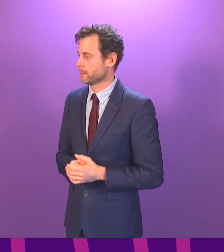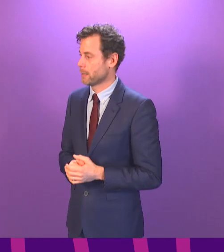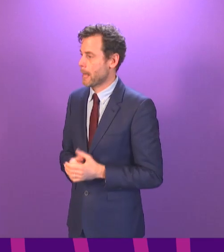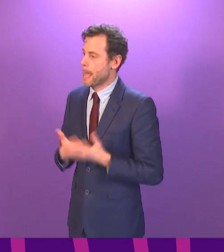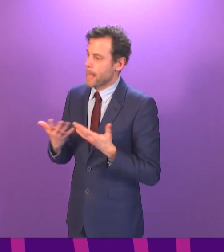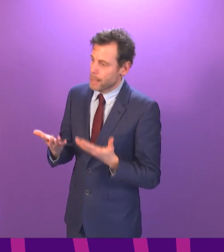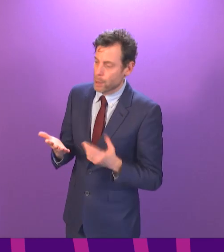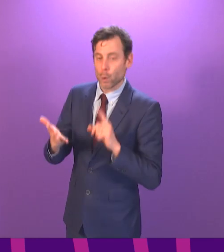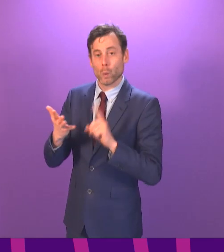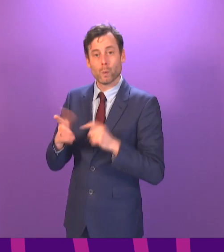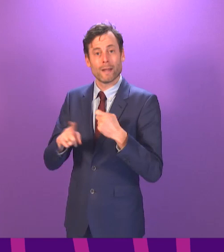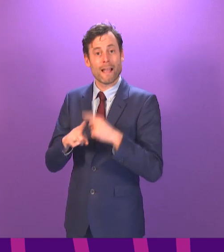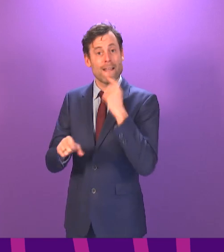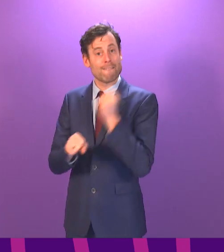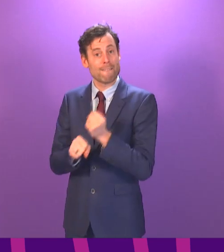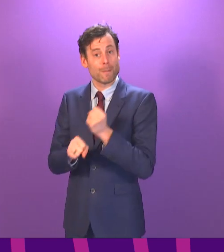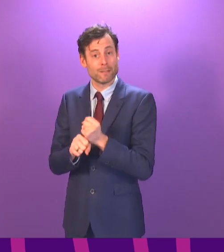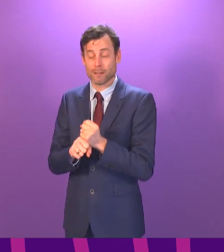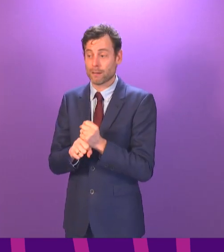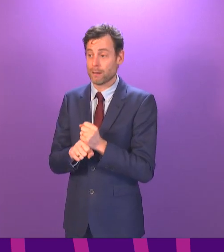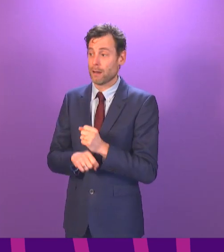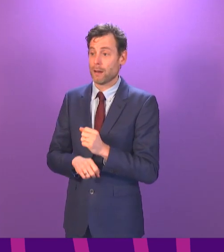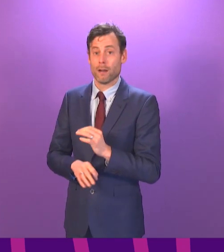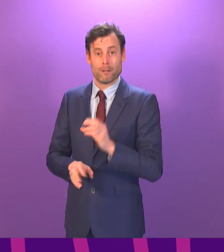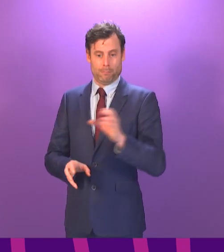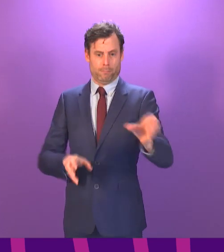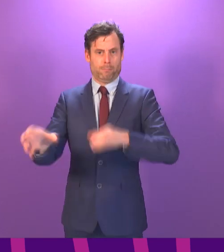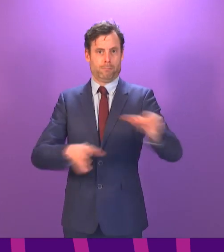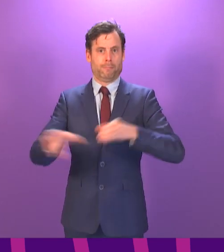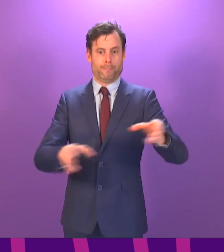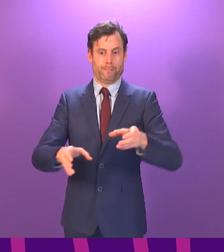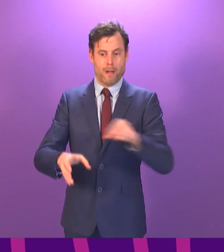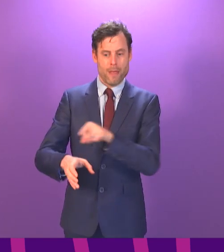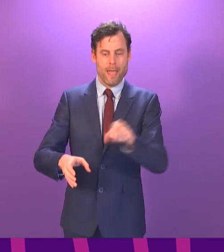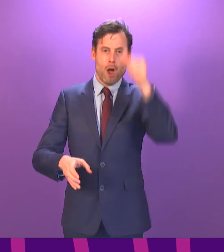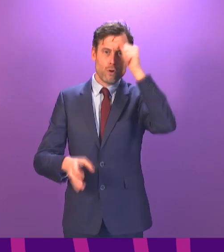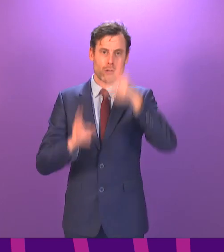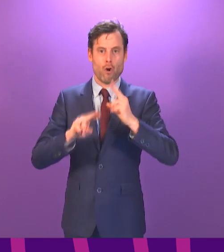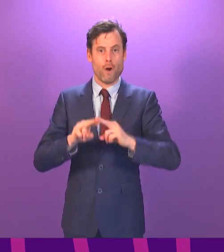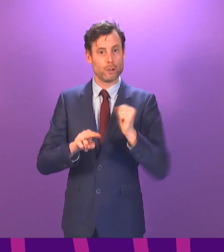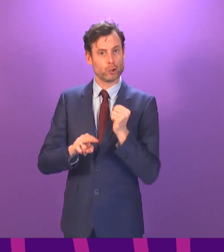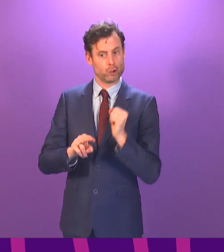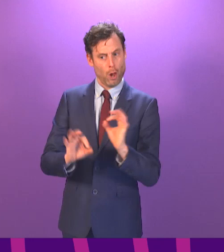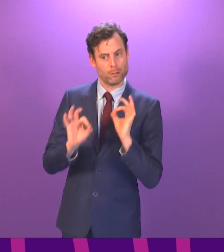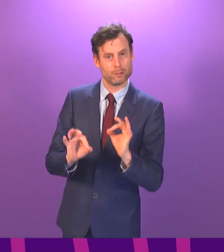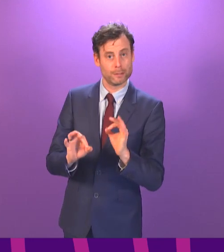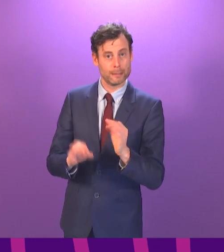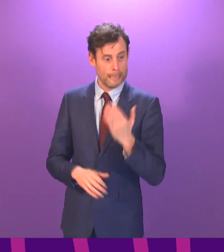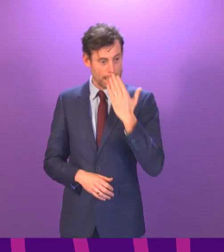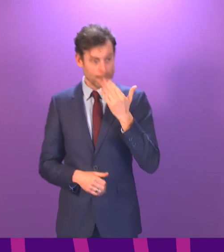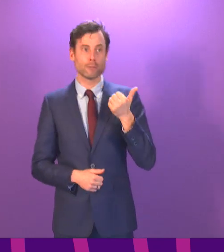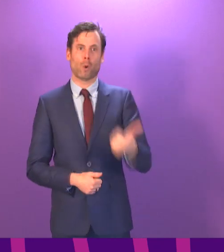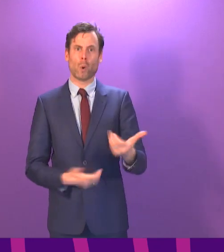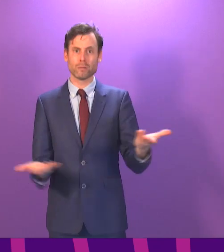I suppose the UK Government asking for people where knowledge of Scotland is desirable, you could say is a step in the right